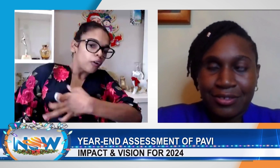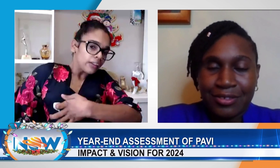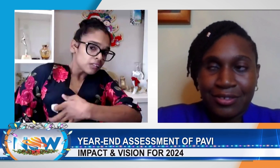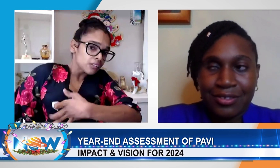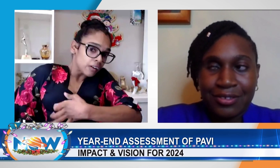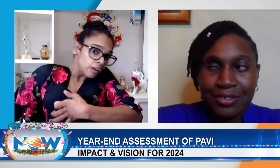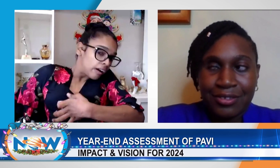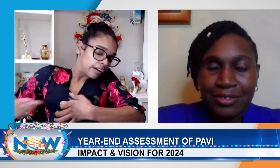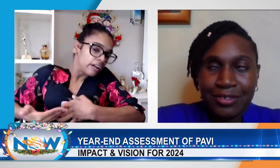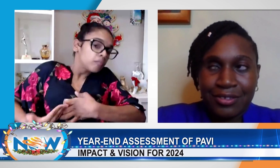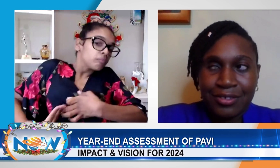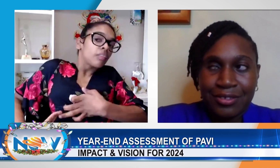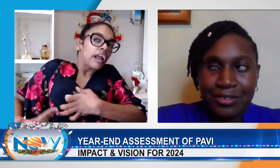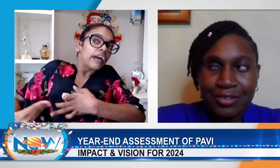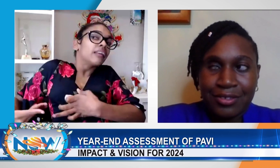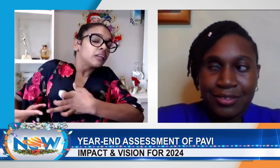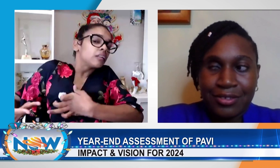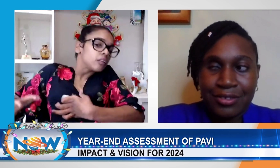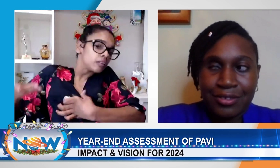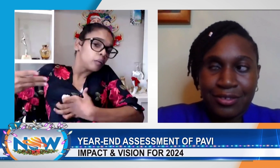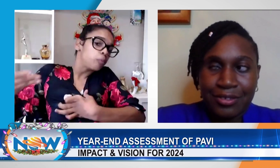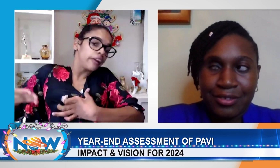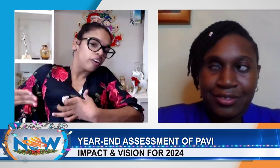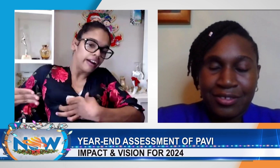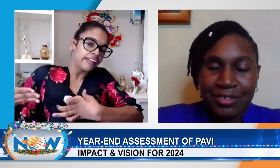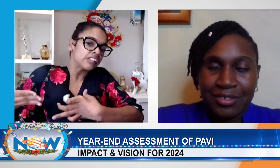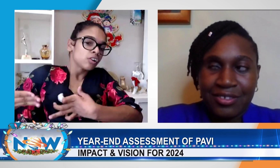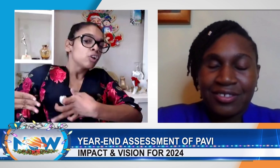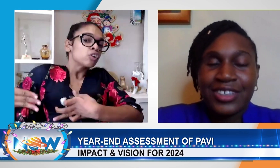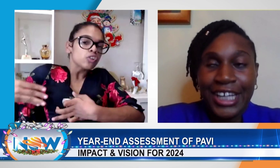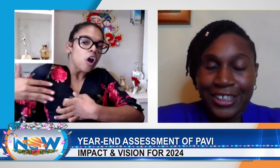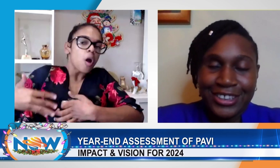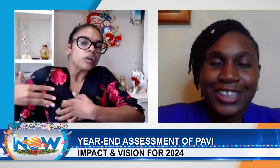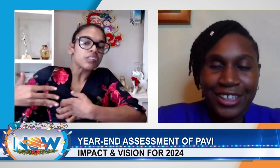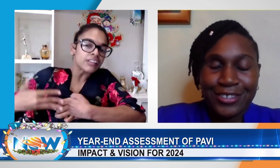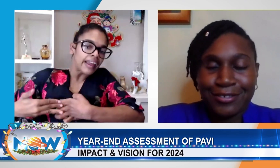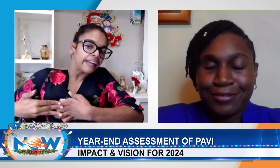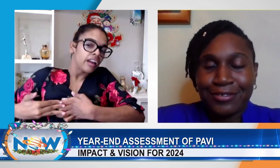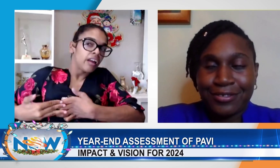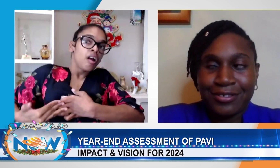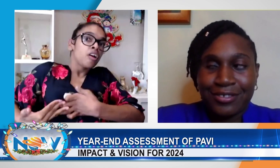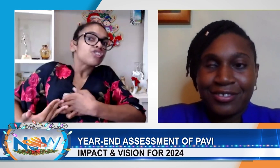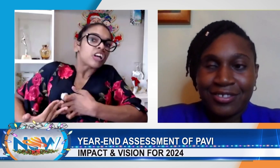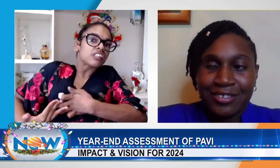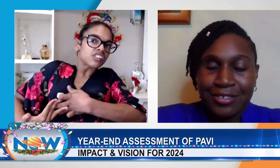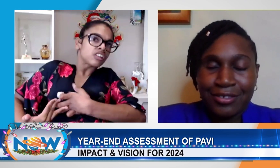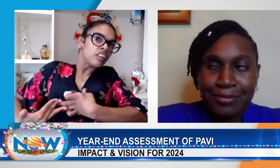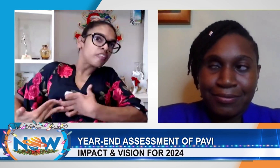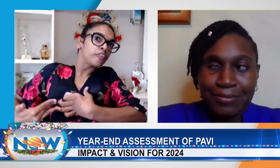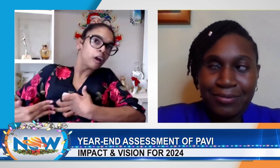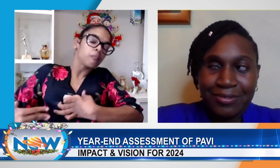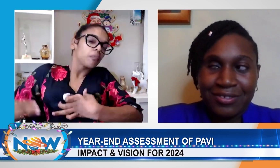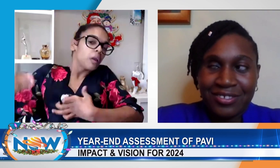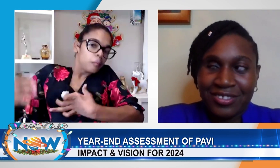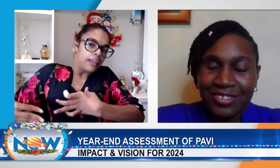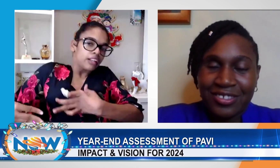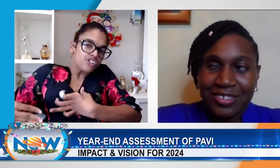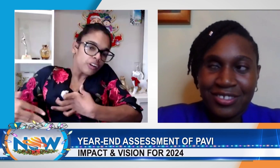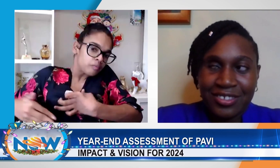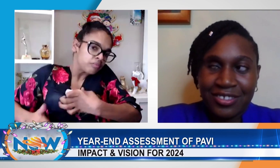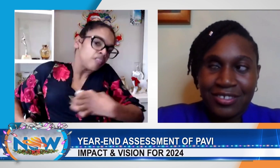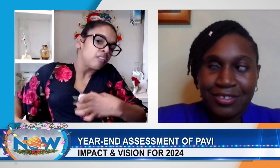and learn the Braille, right? Yes. So how was it like transitioning from